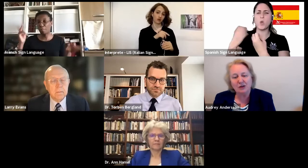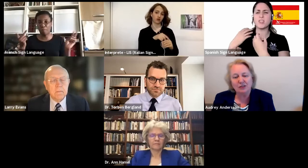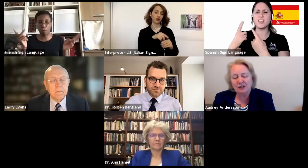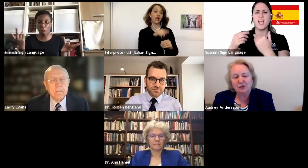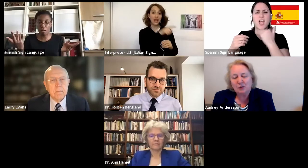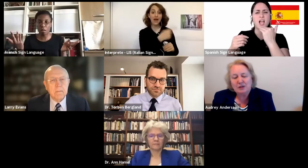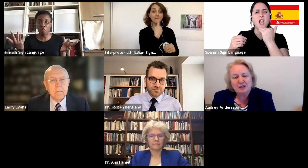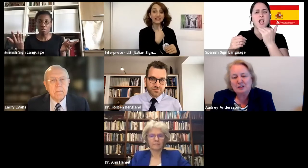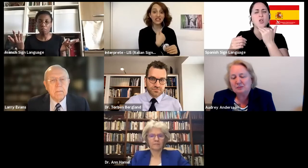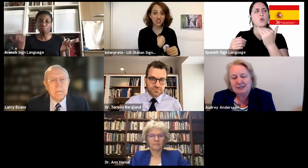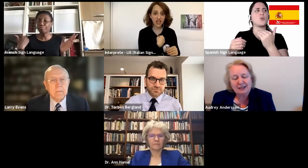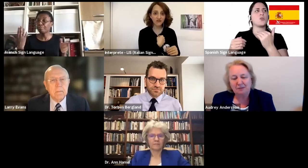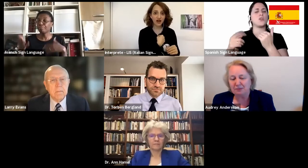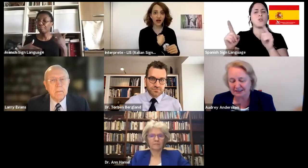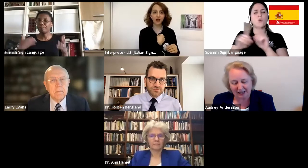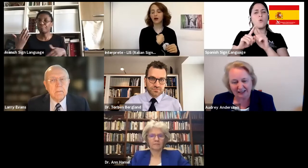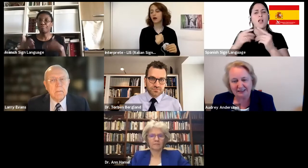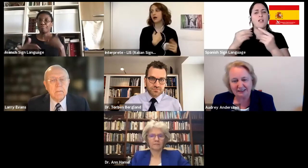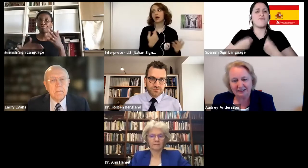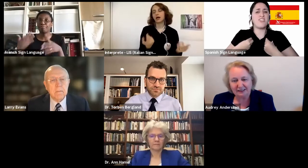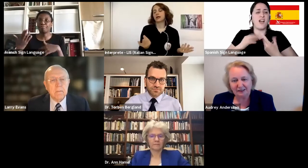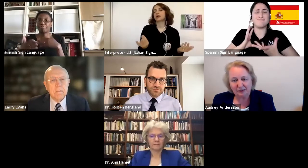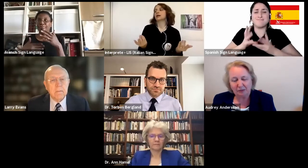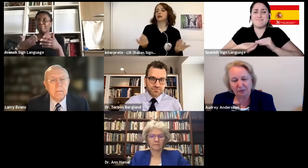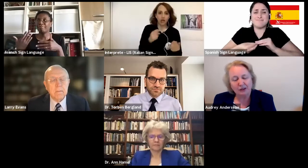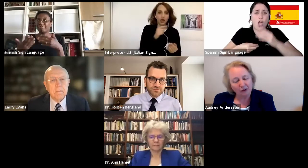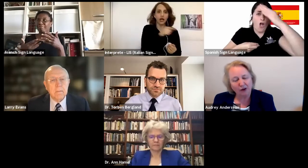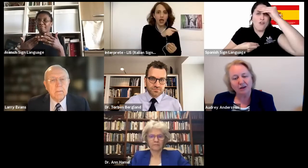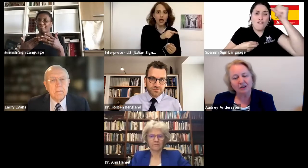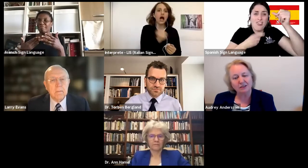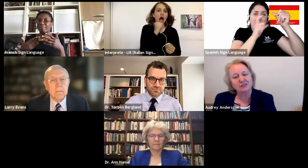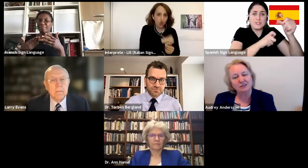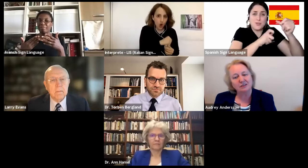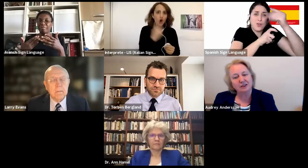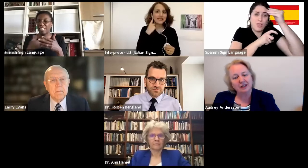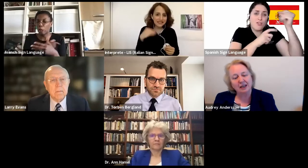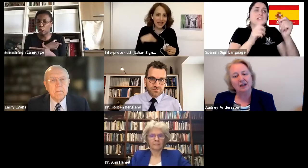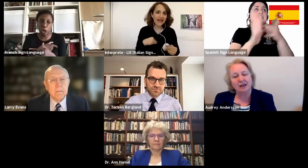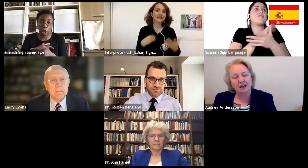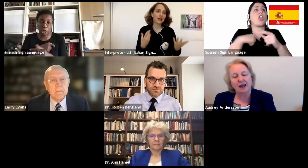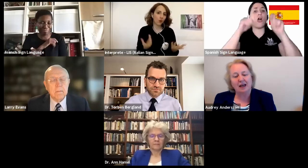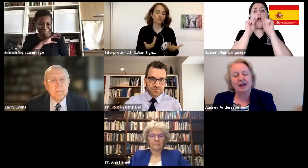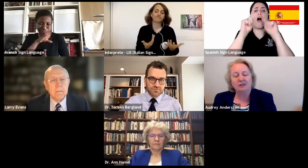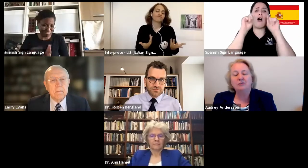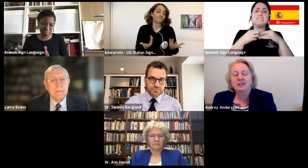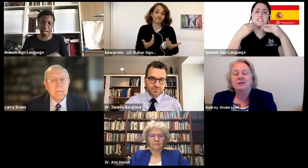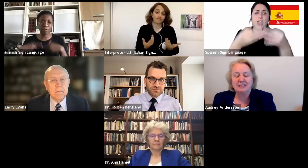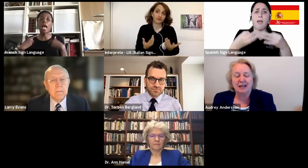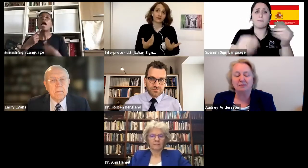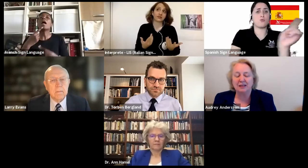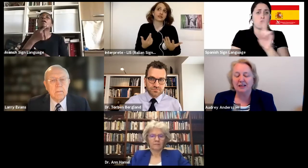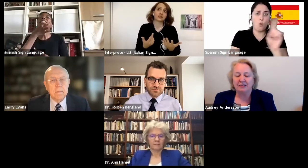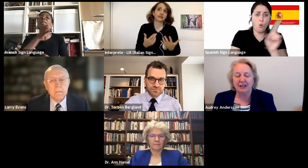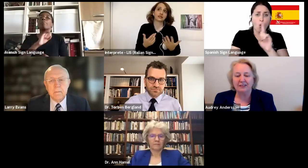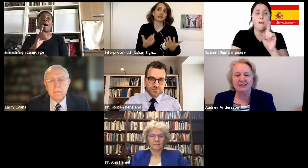It's not that you're always going to be, you're sad. But you are going to, you need to